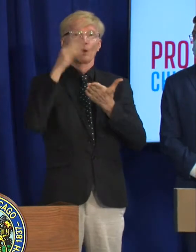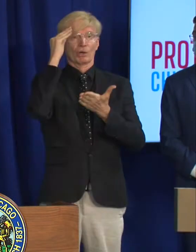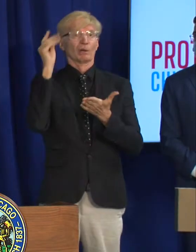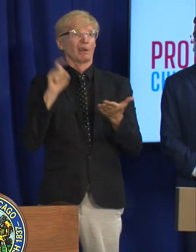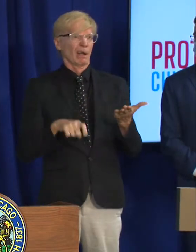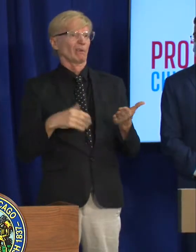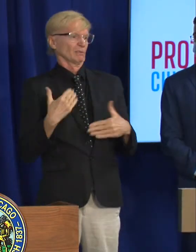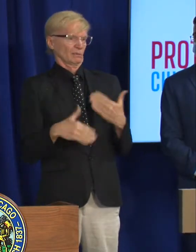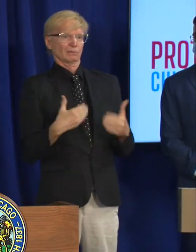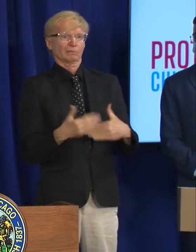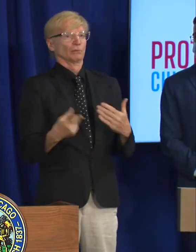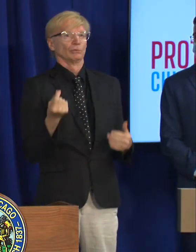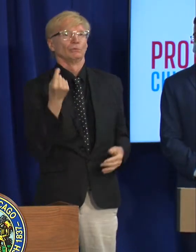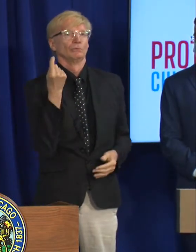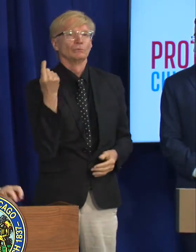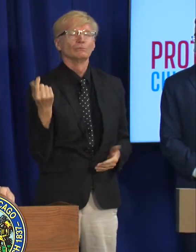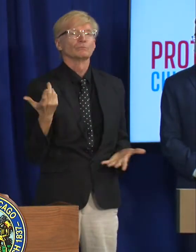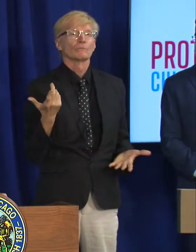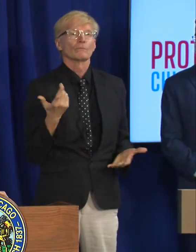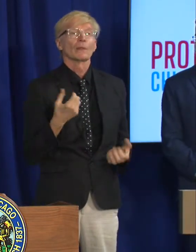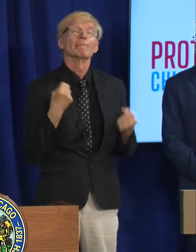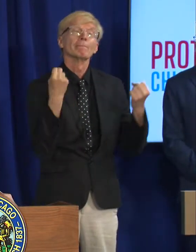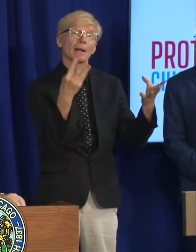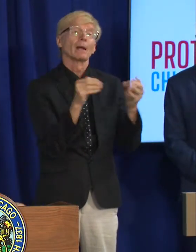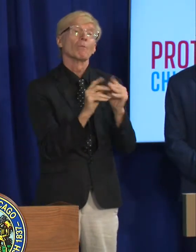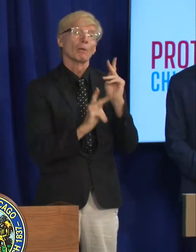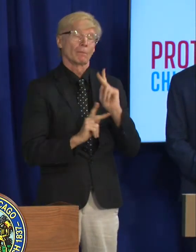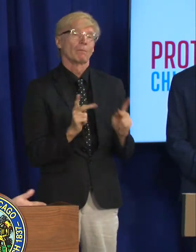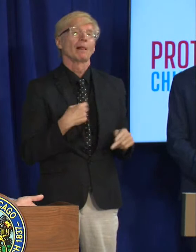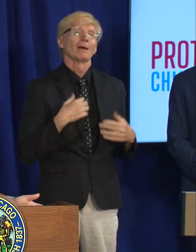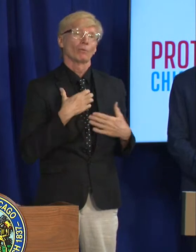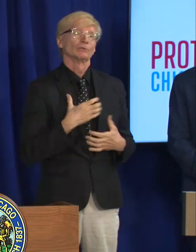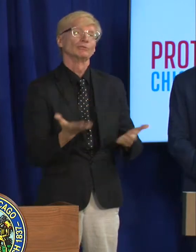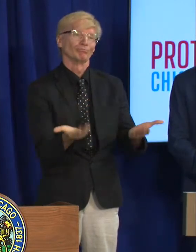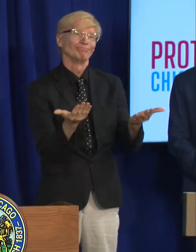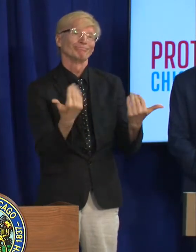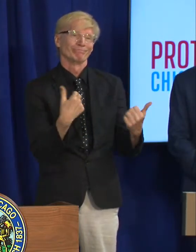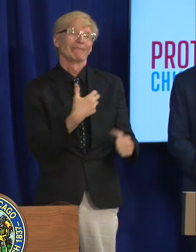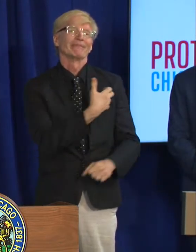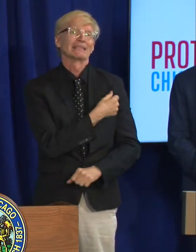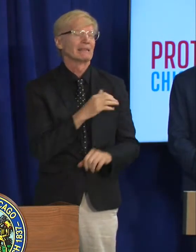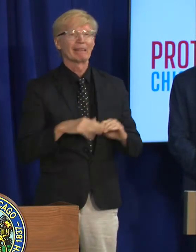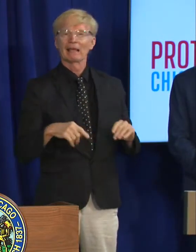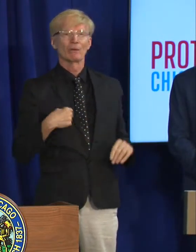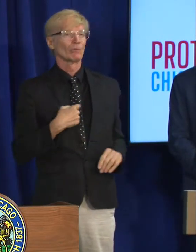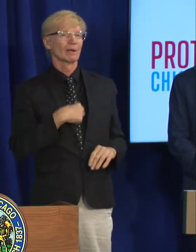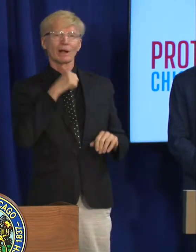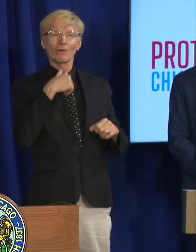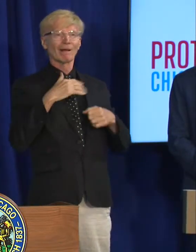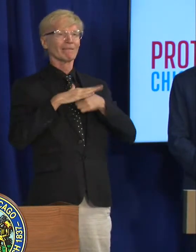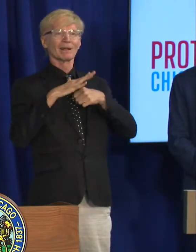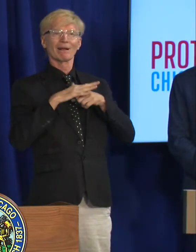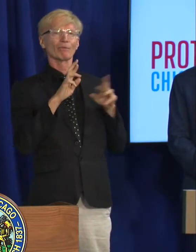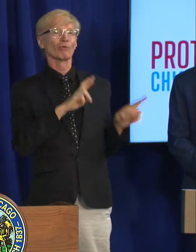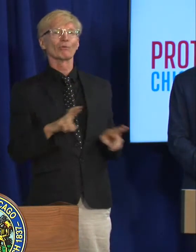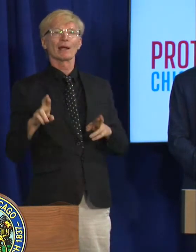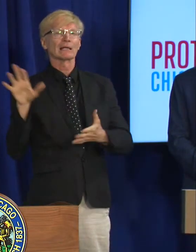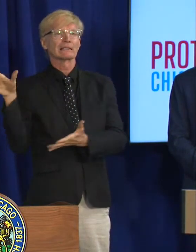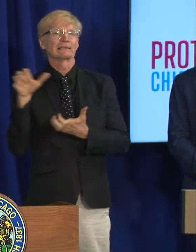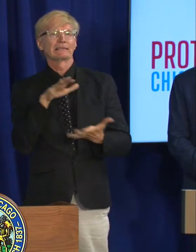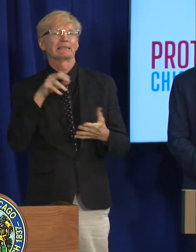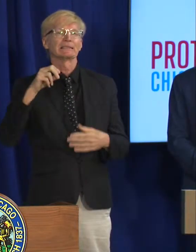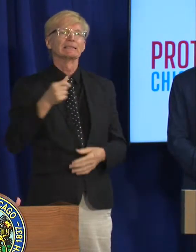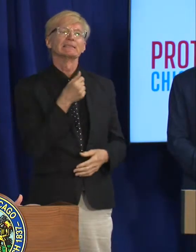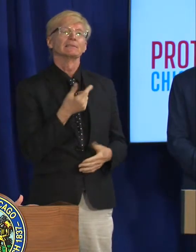know that there are many more people who i would like to be vaccinated right now than we have the ability to vaccinate um but i think